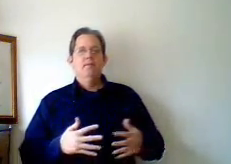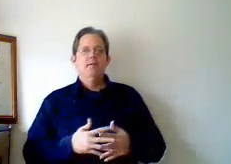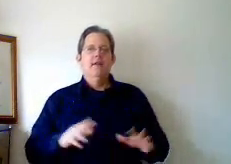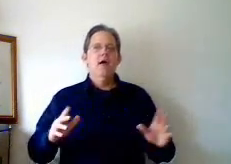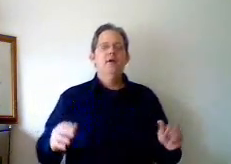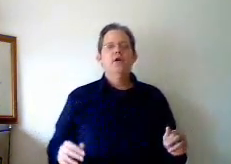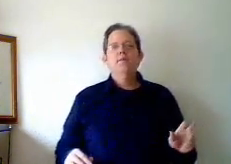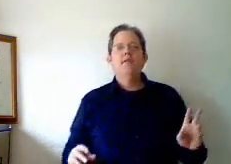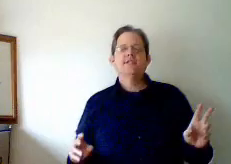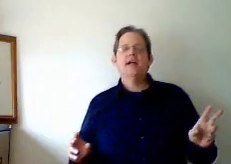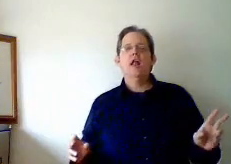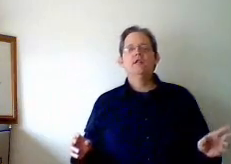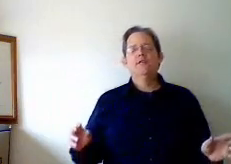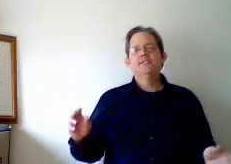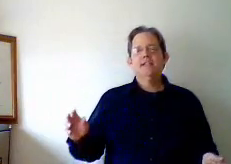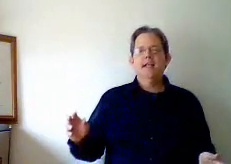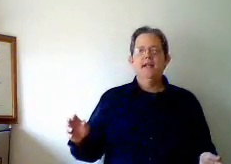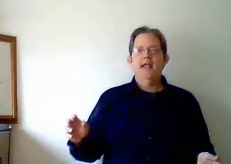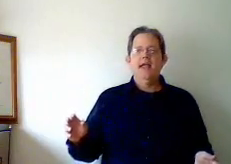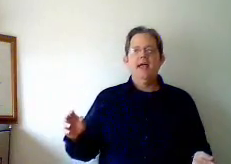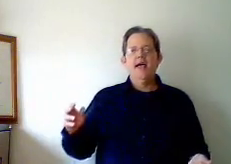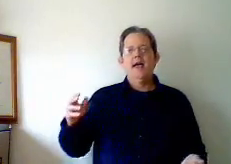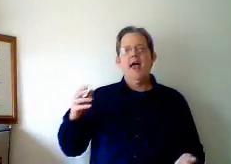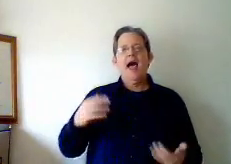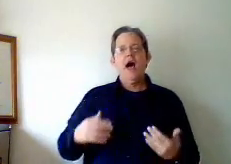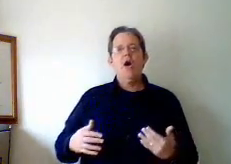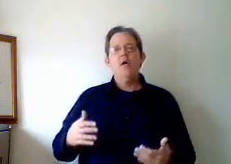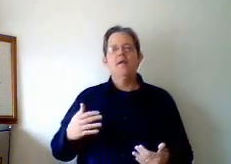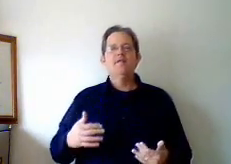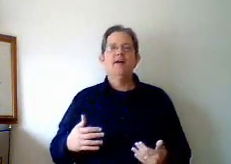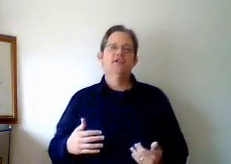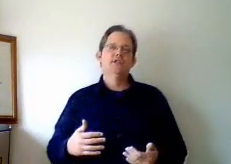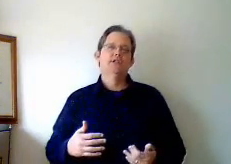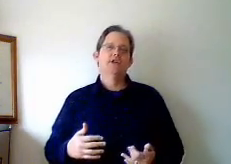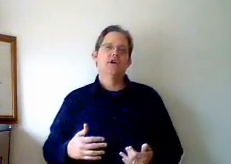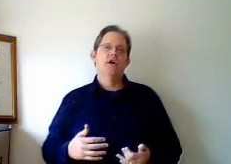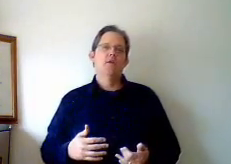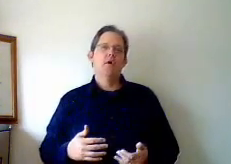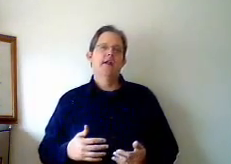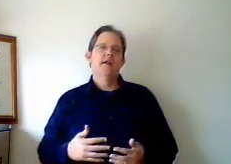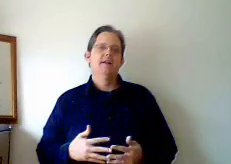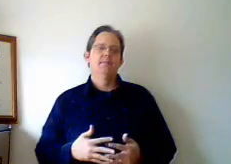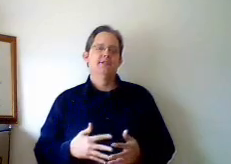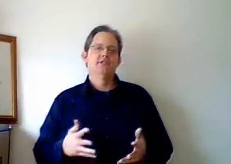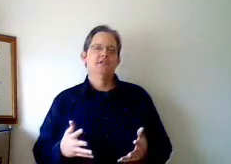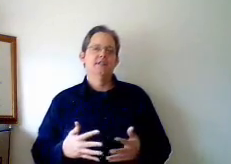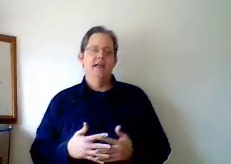Today I want to talk to you about the psychology of selling and how it affects you in your current working position today.